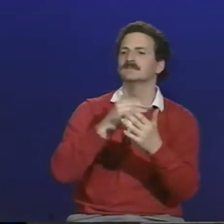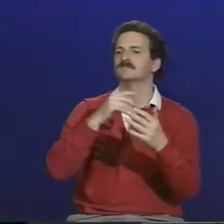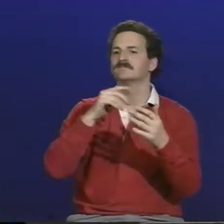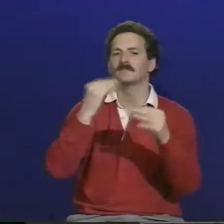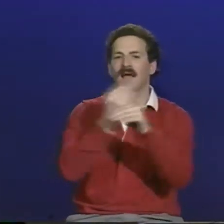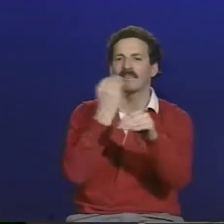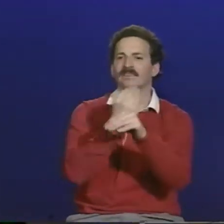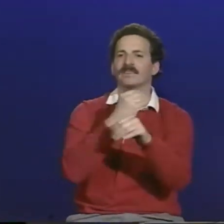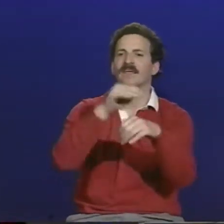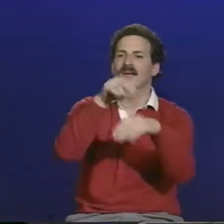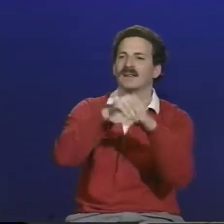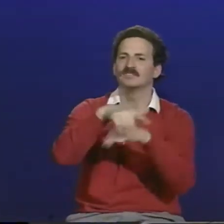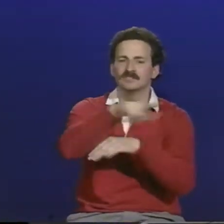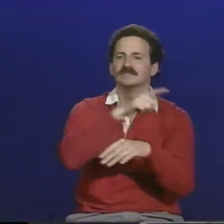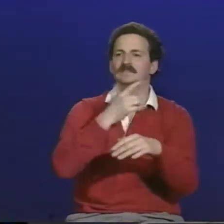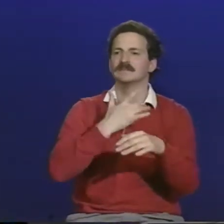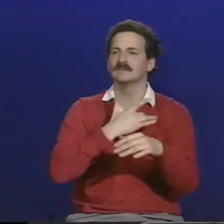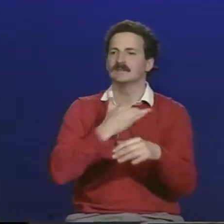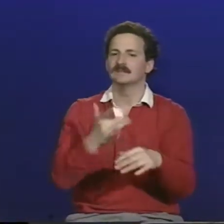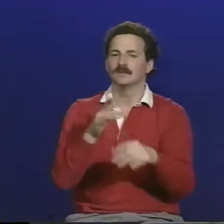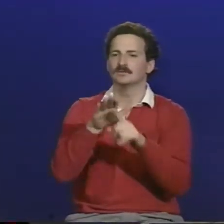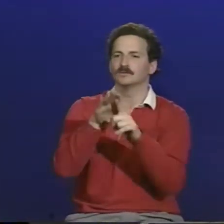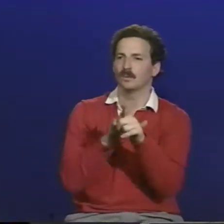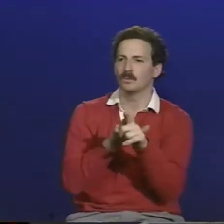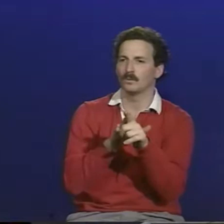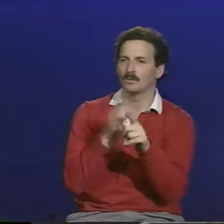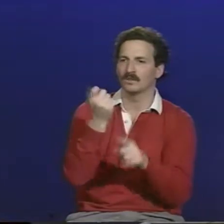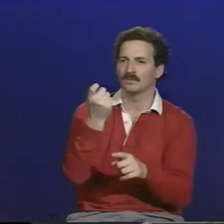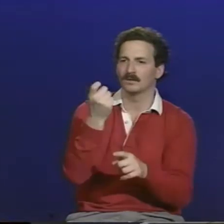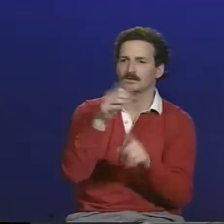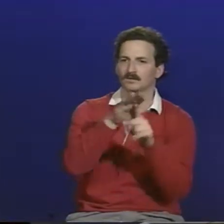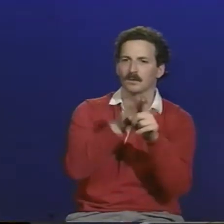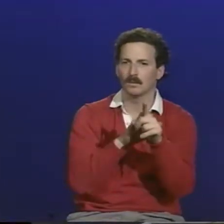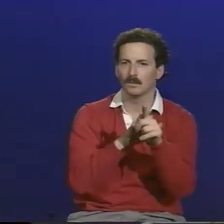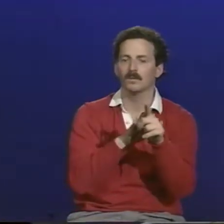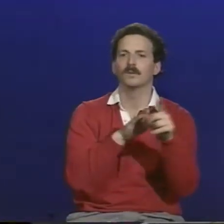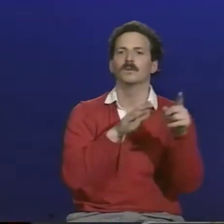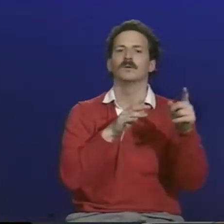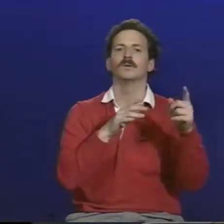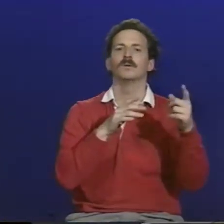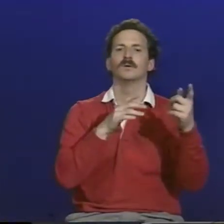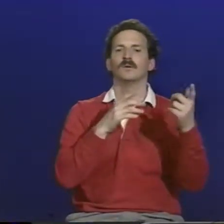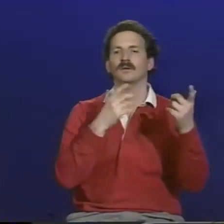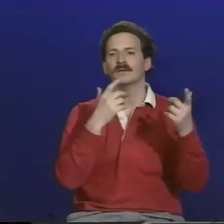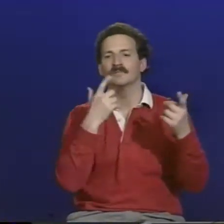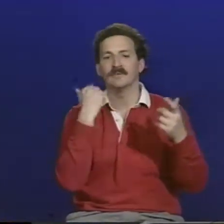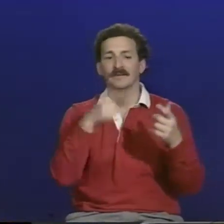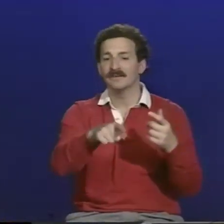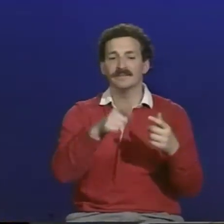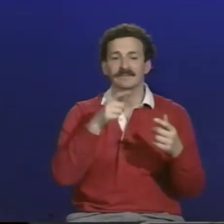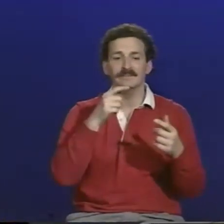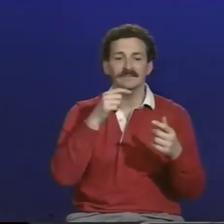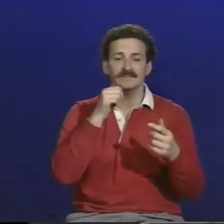sometimes that the courses such as math and English may be a little bit slower in their pace than they ought to be.